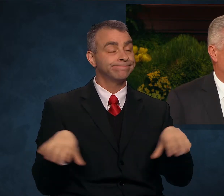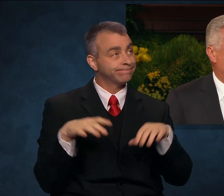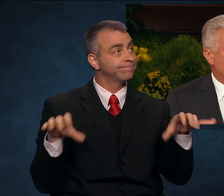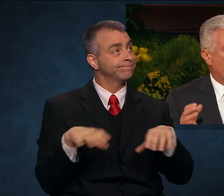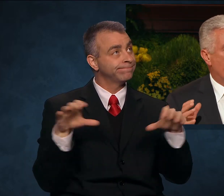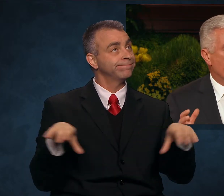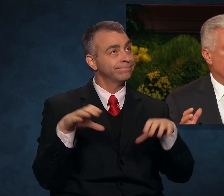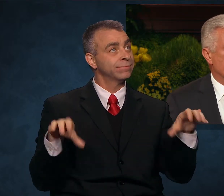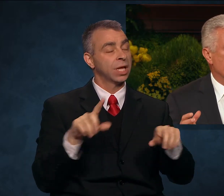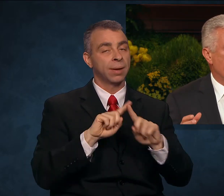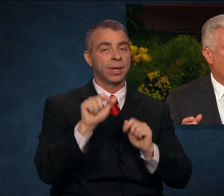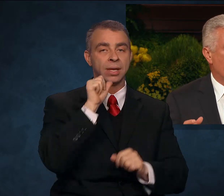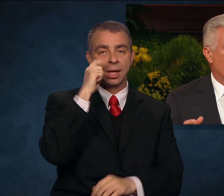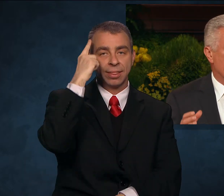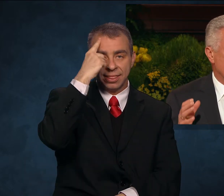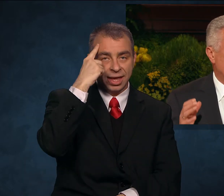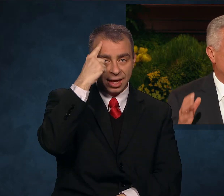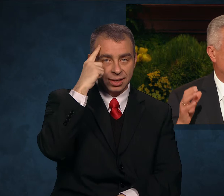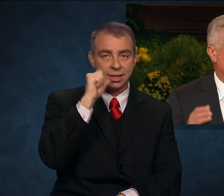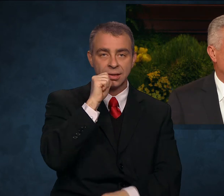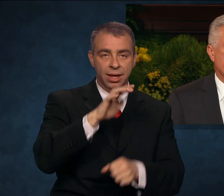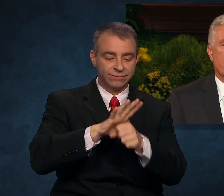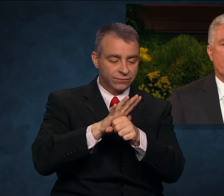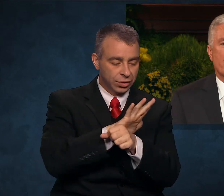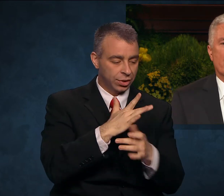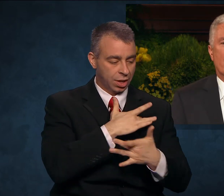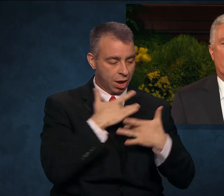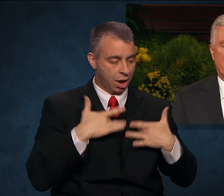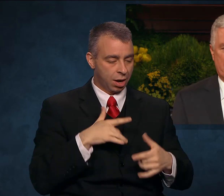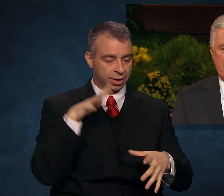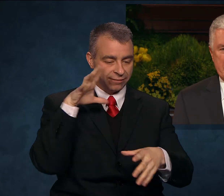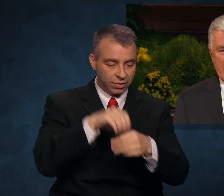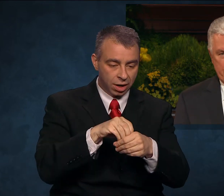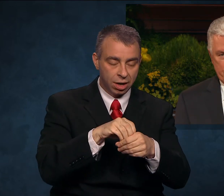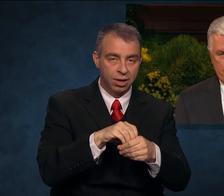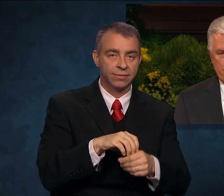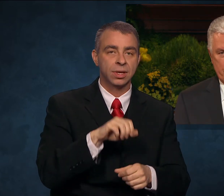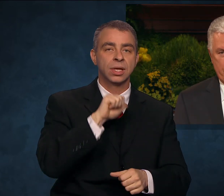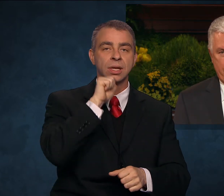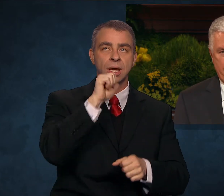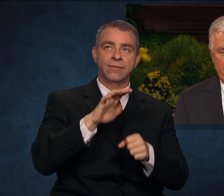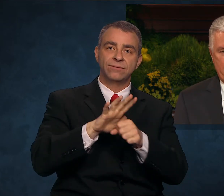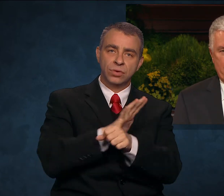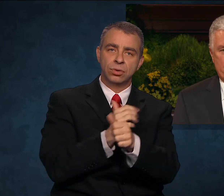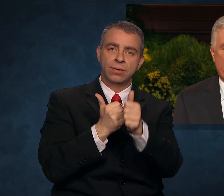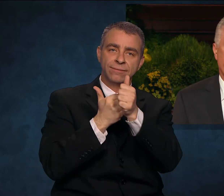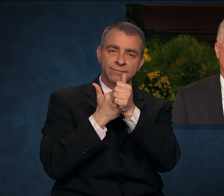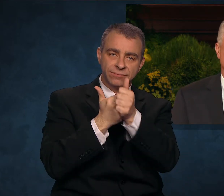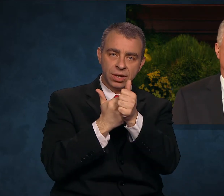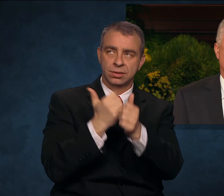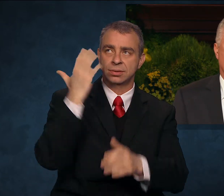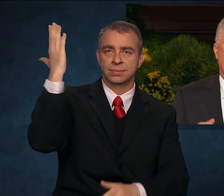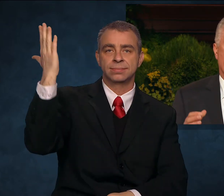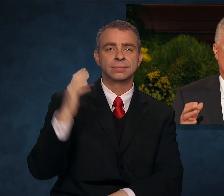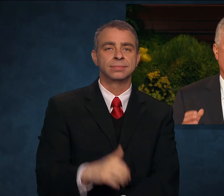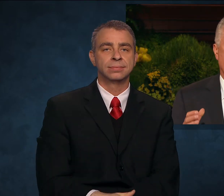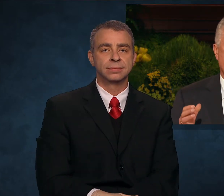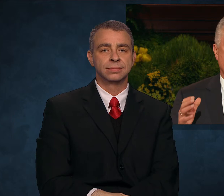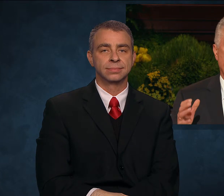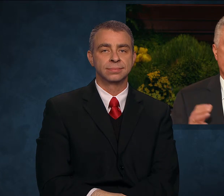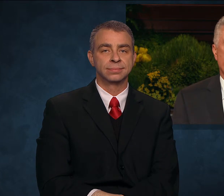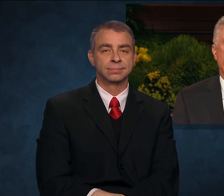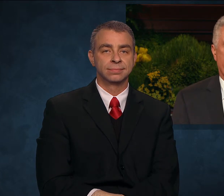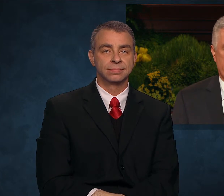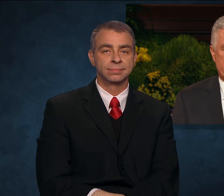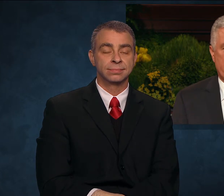without the heart or the substance of discipleship. Brethren, we